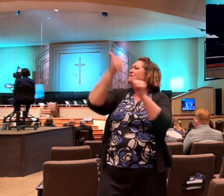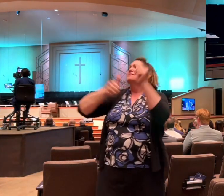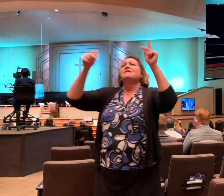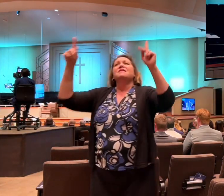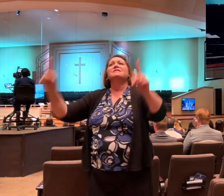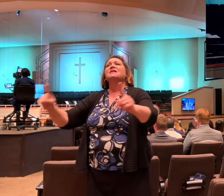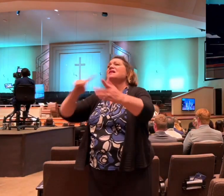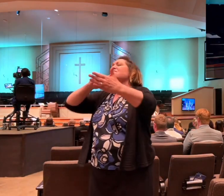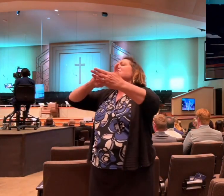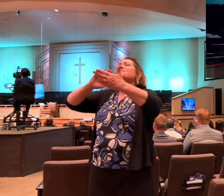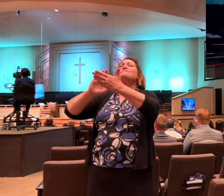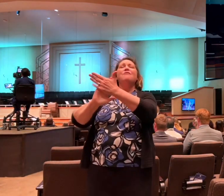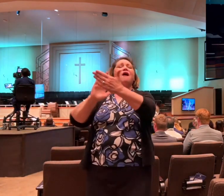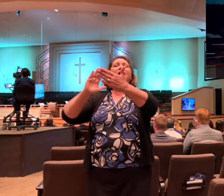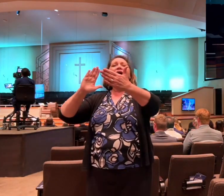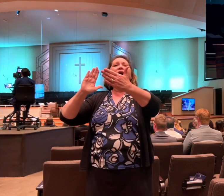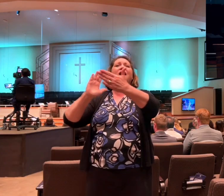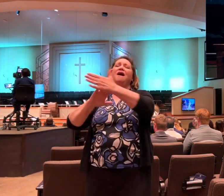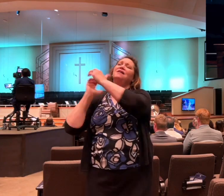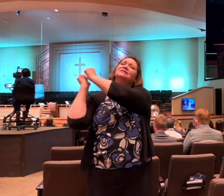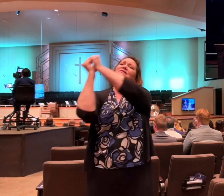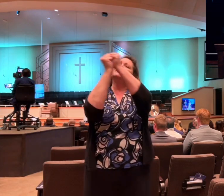With every hand raised.